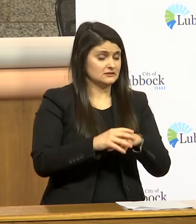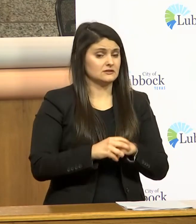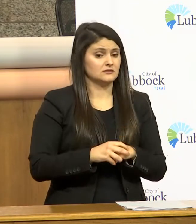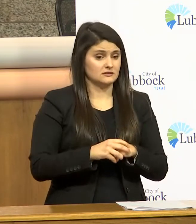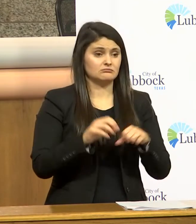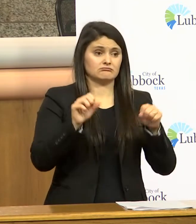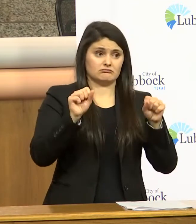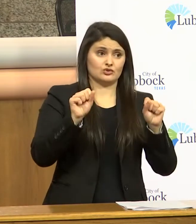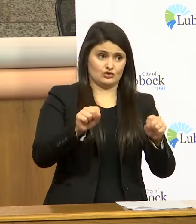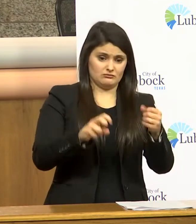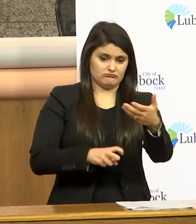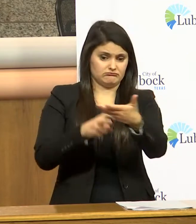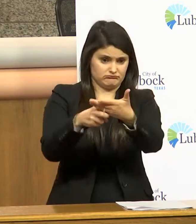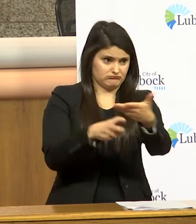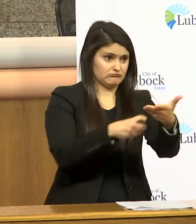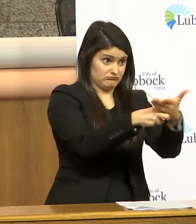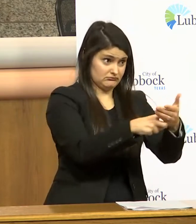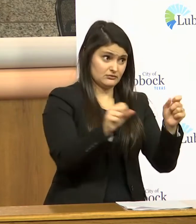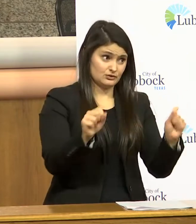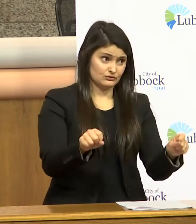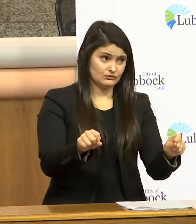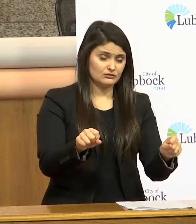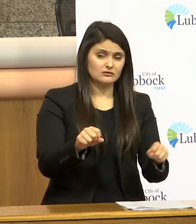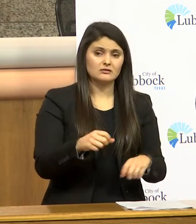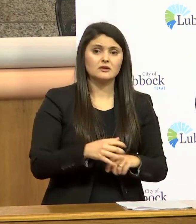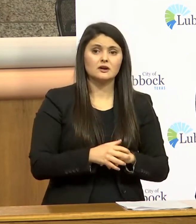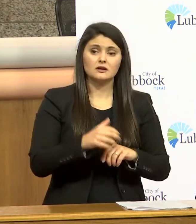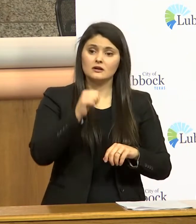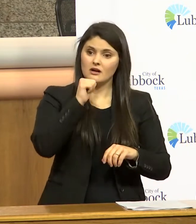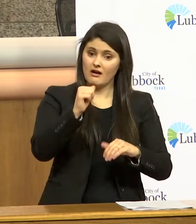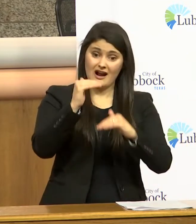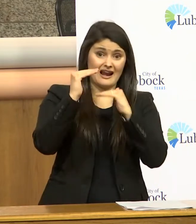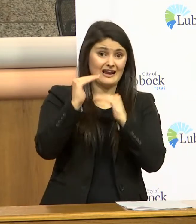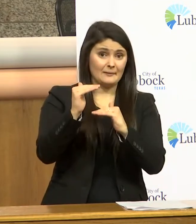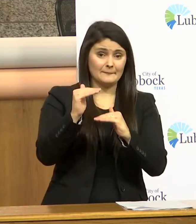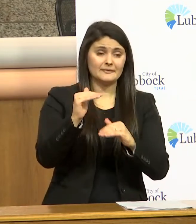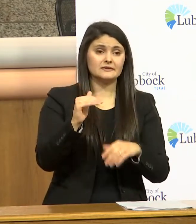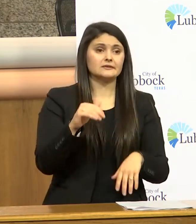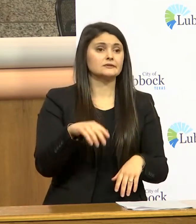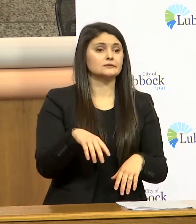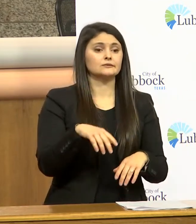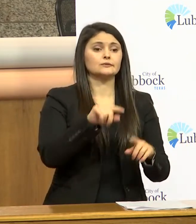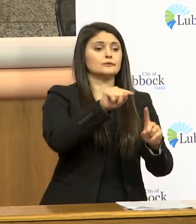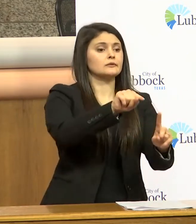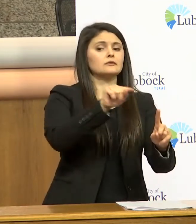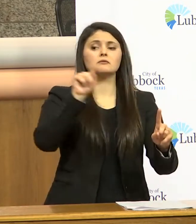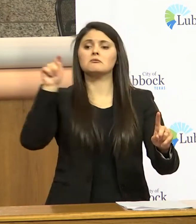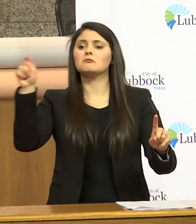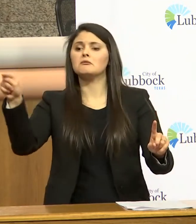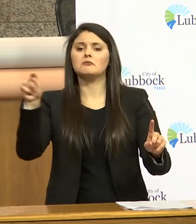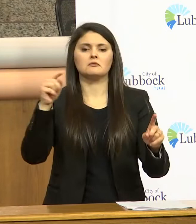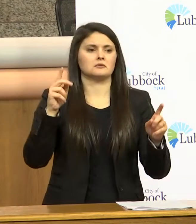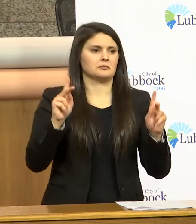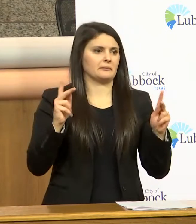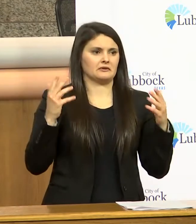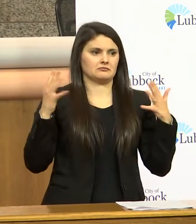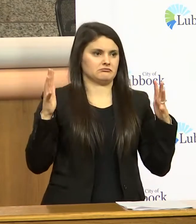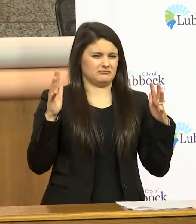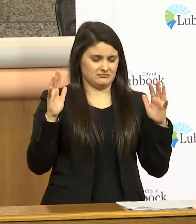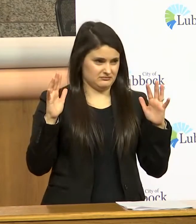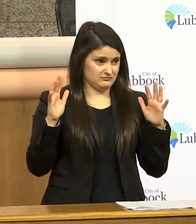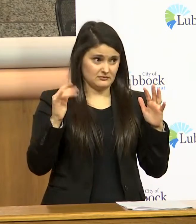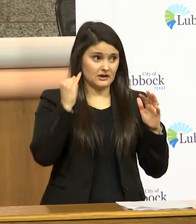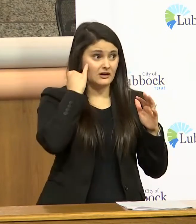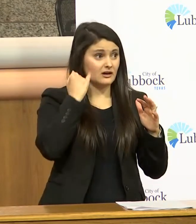can be ticketed that's not limited to person number 11 and person number 12 okay